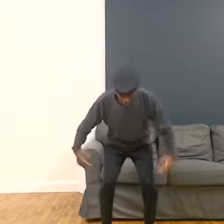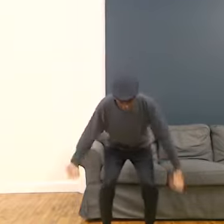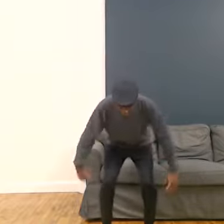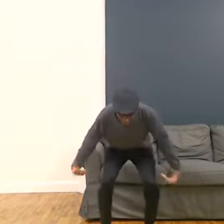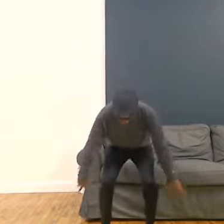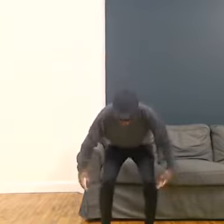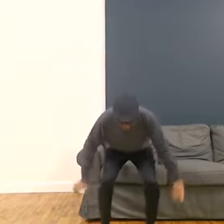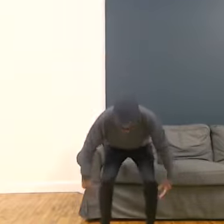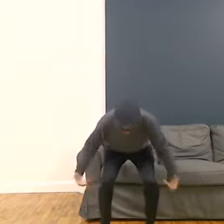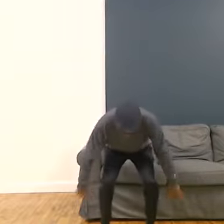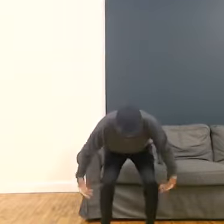side,